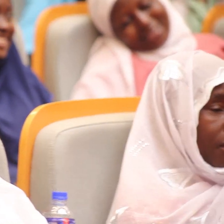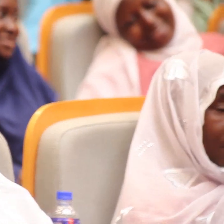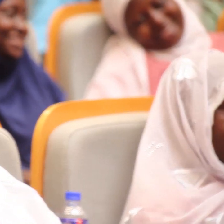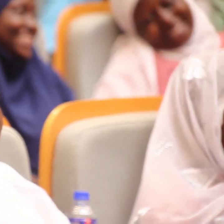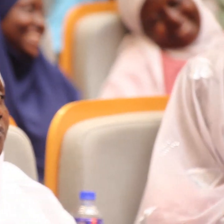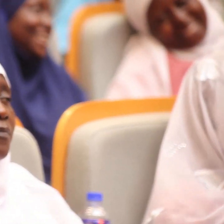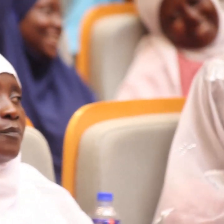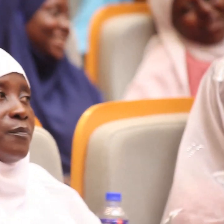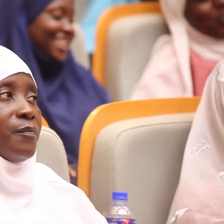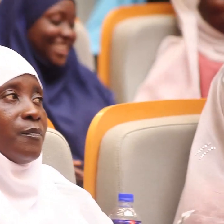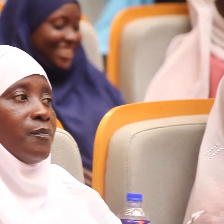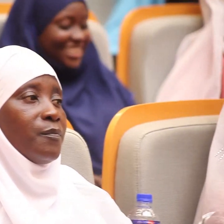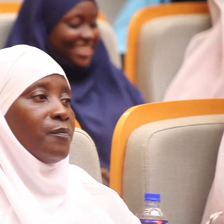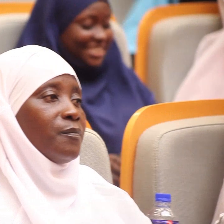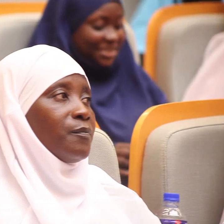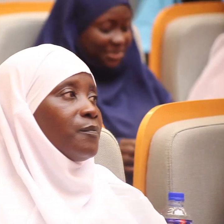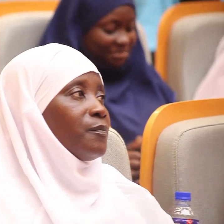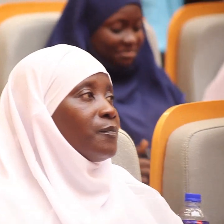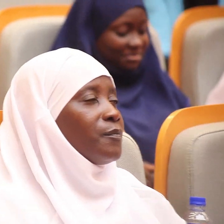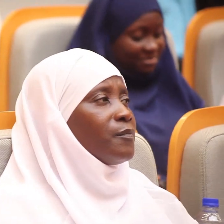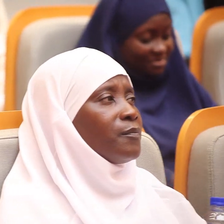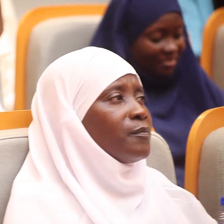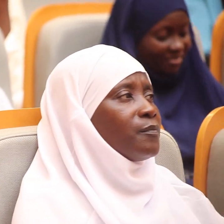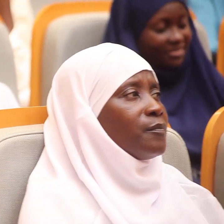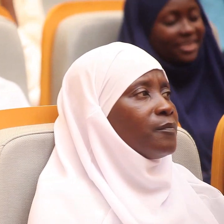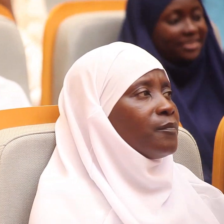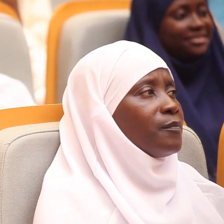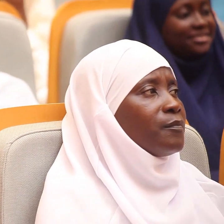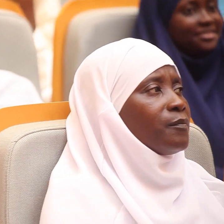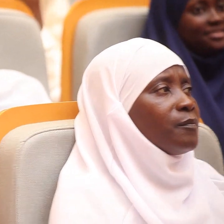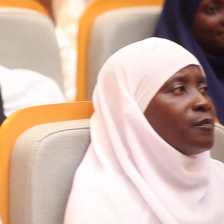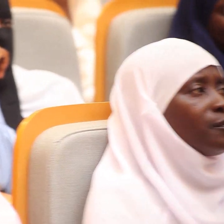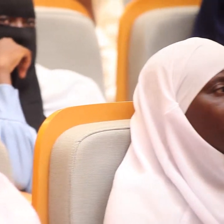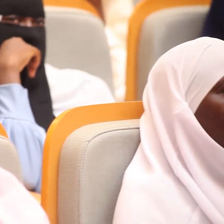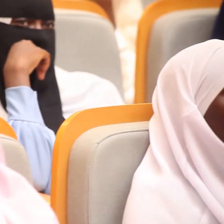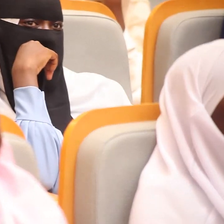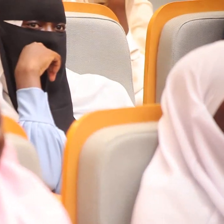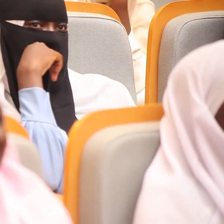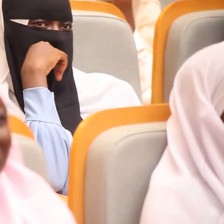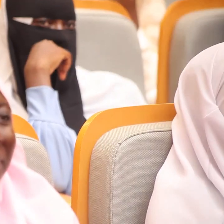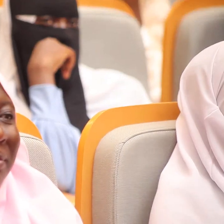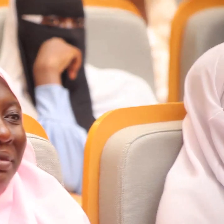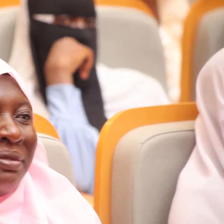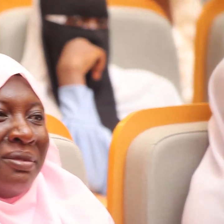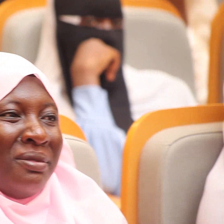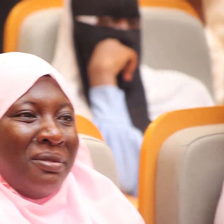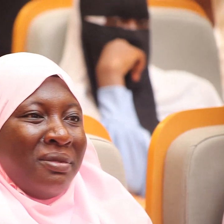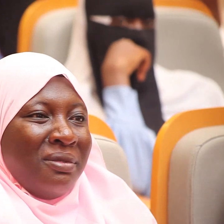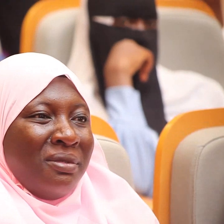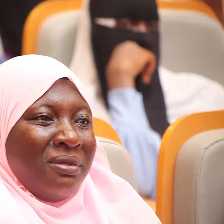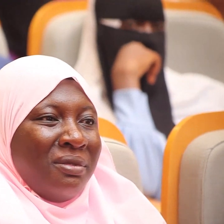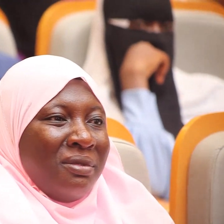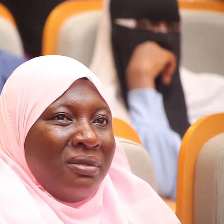but still they are giving charity from it and you shouldn't say I have to wait until I am rich I was